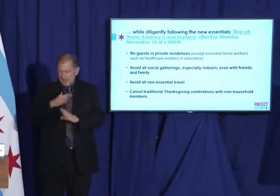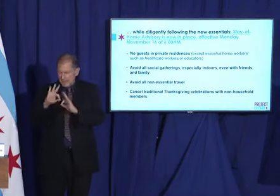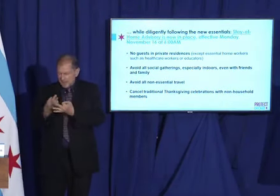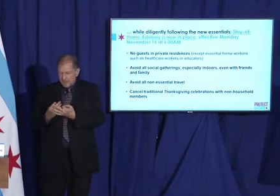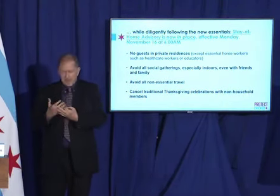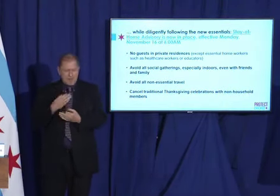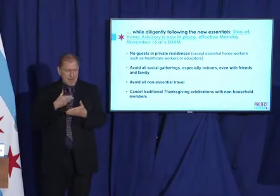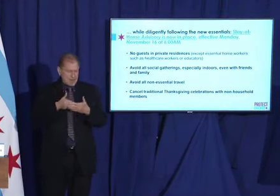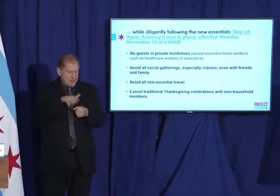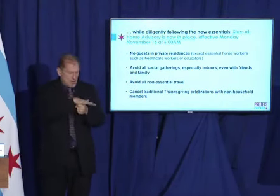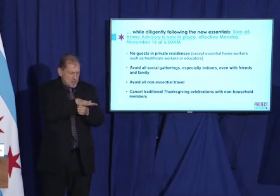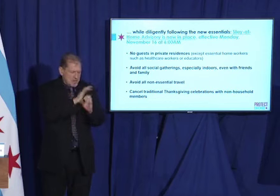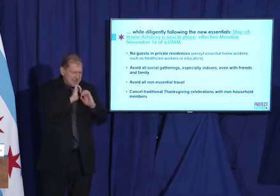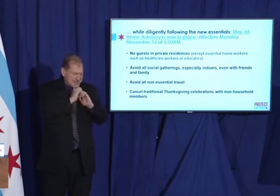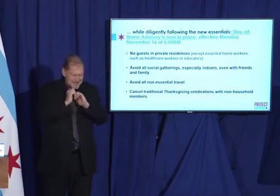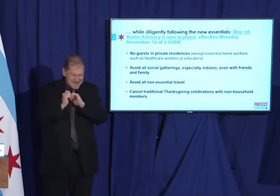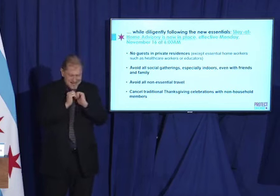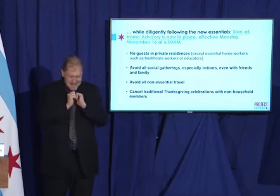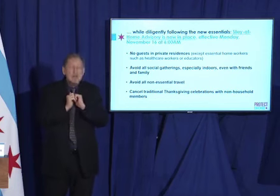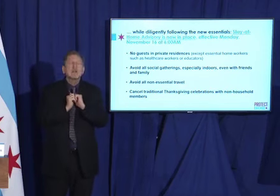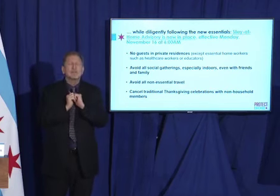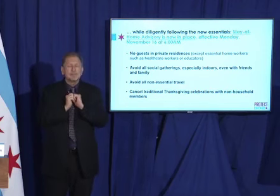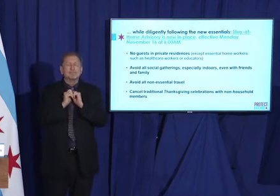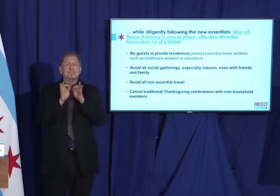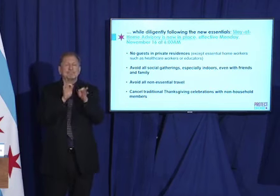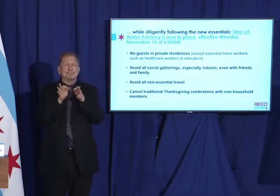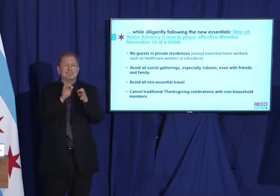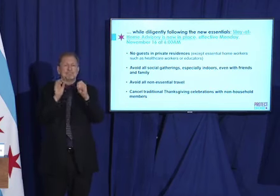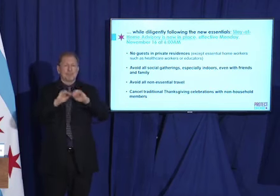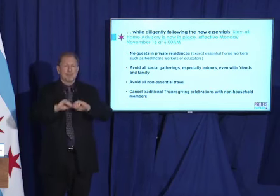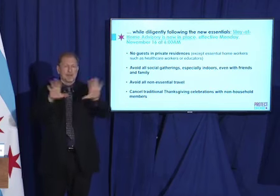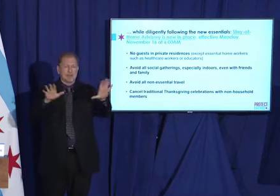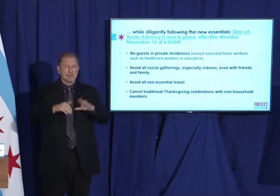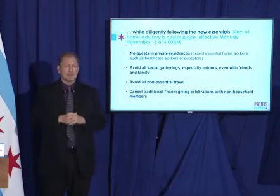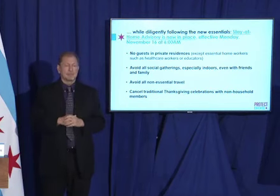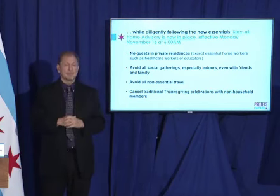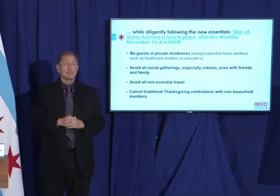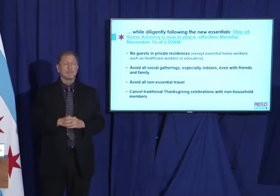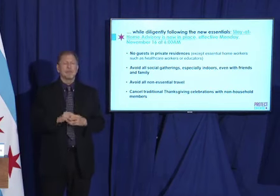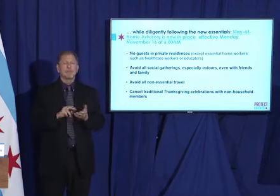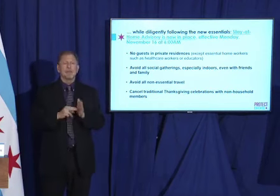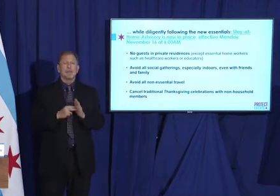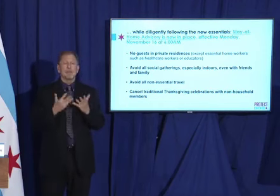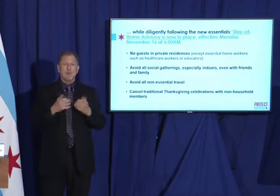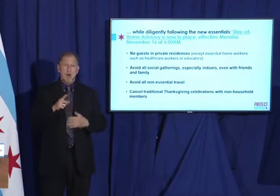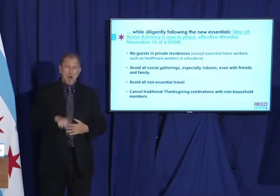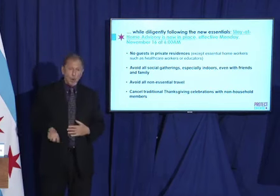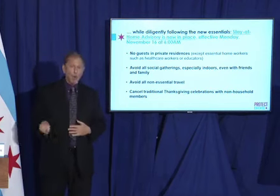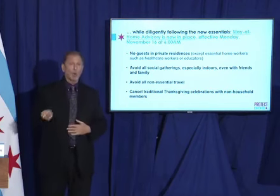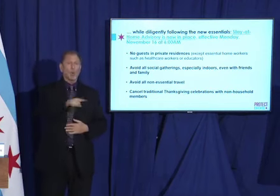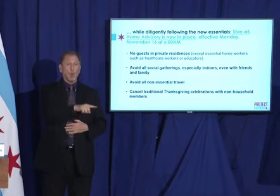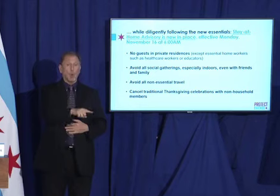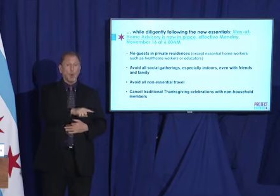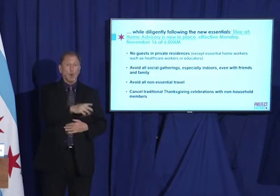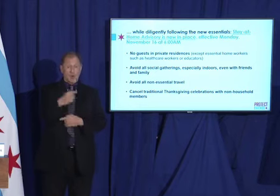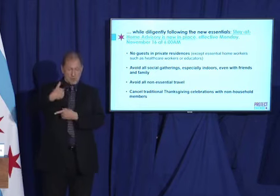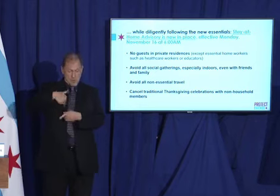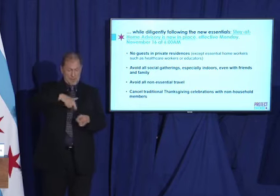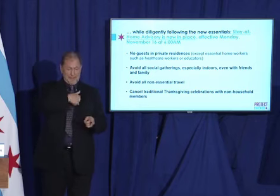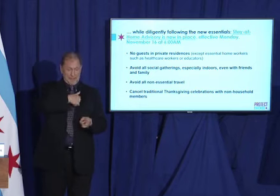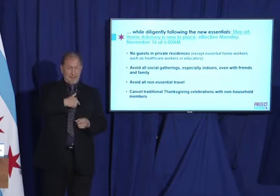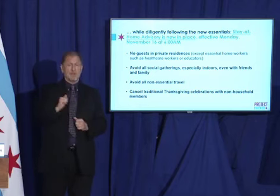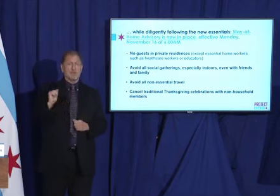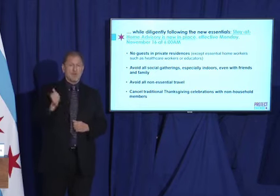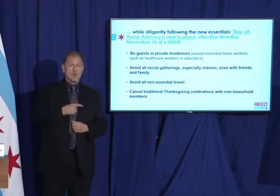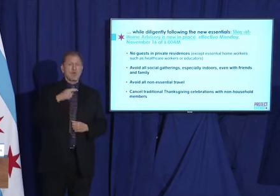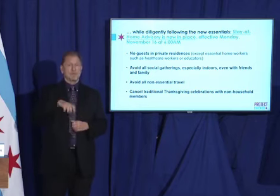community. These new steps include personal behavioral changes that we all must commit to, as